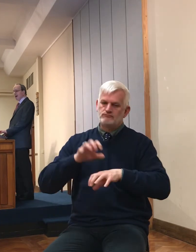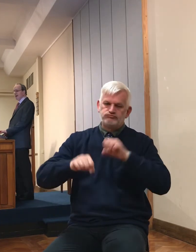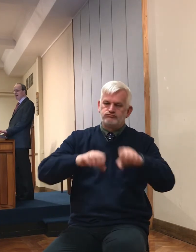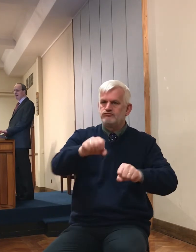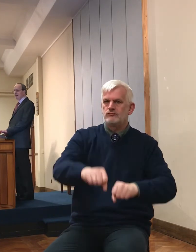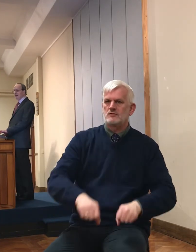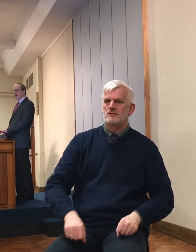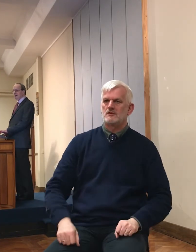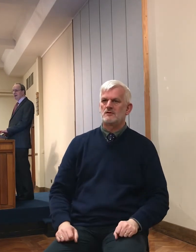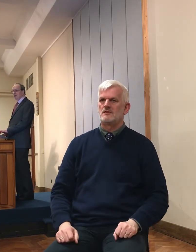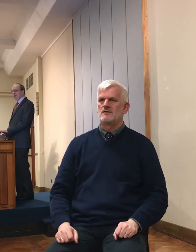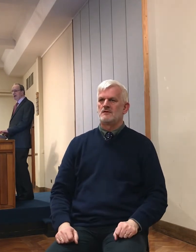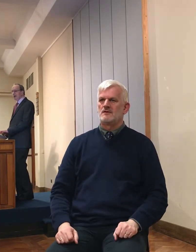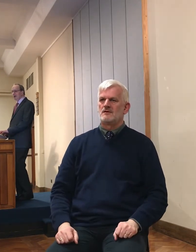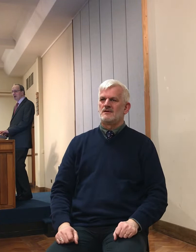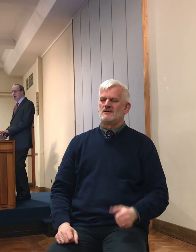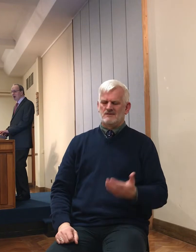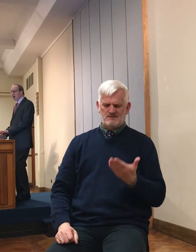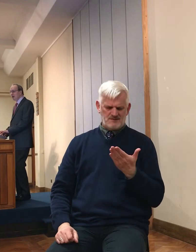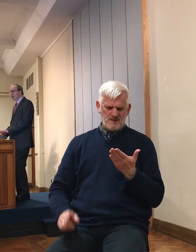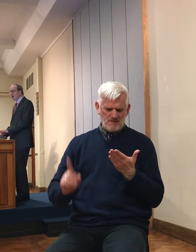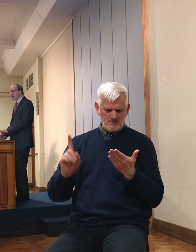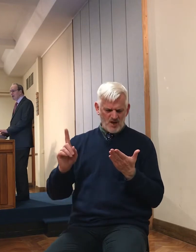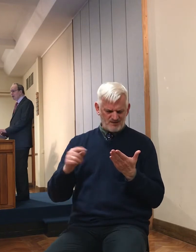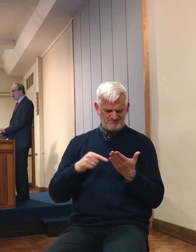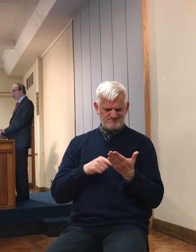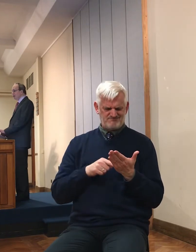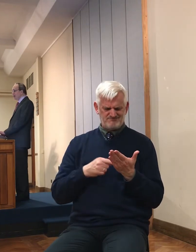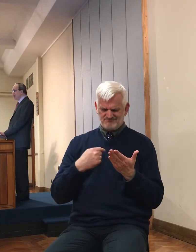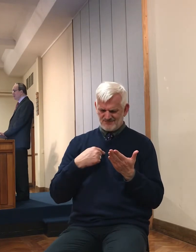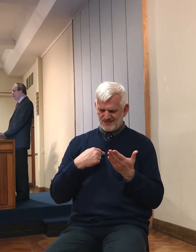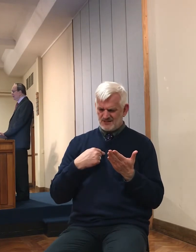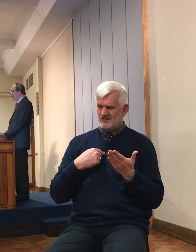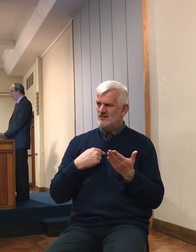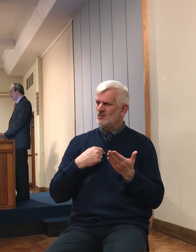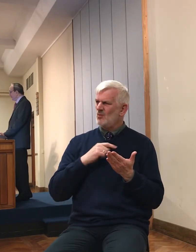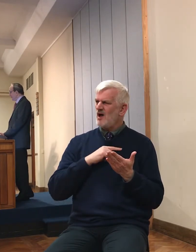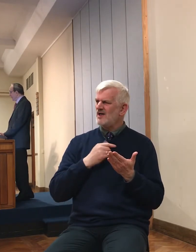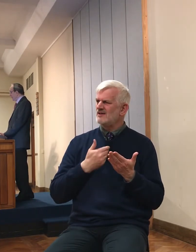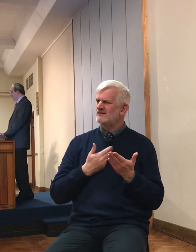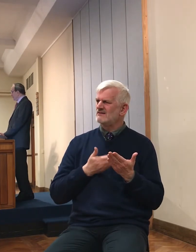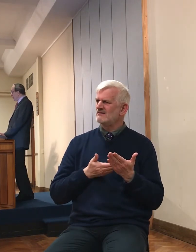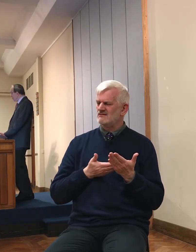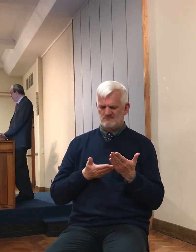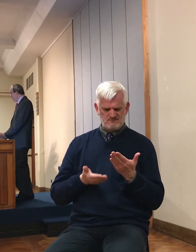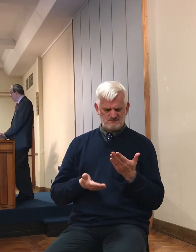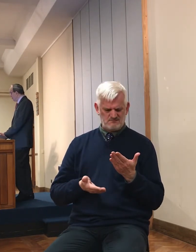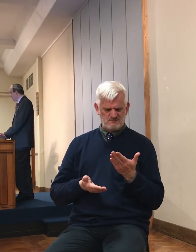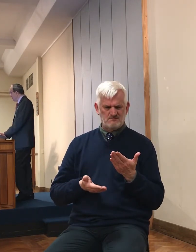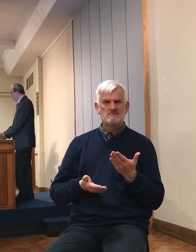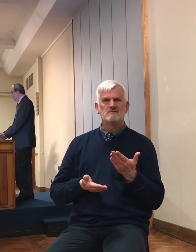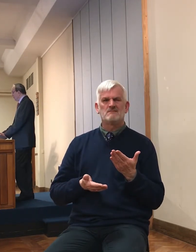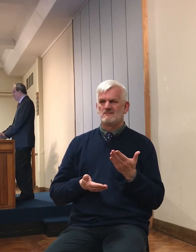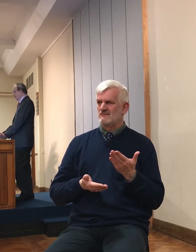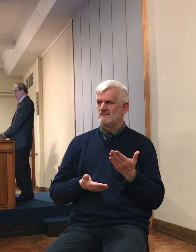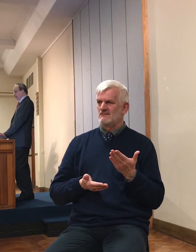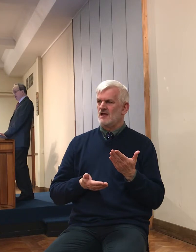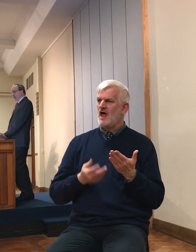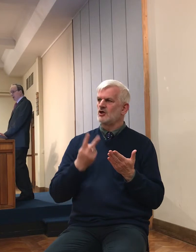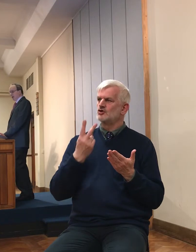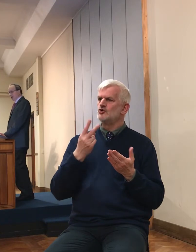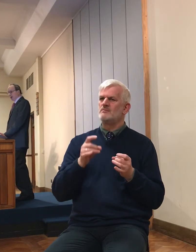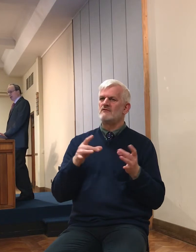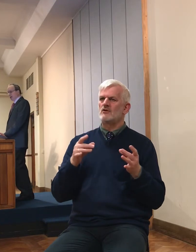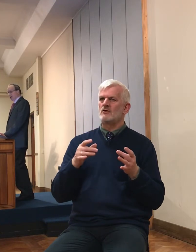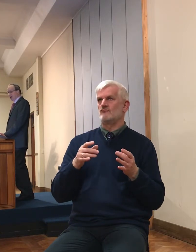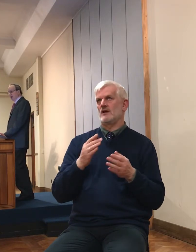why? Why did God do such an amazing thing, a double miracle? Well, it's